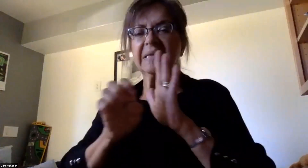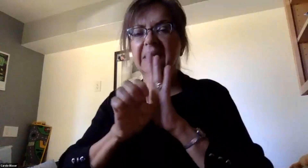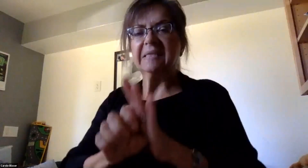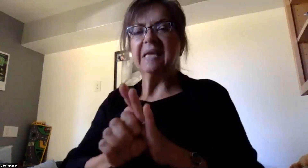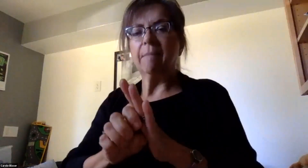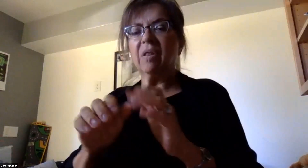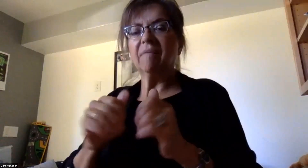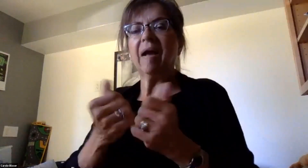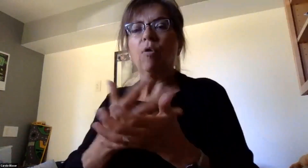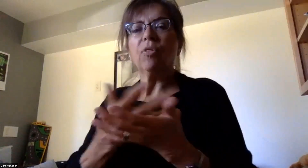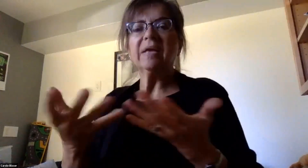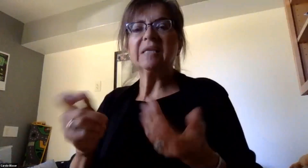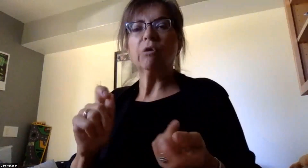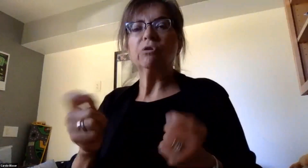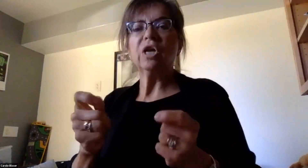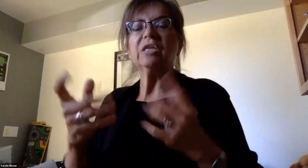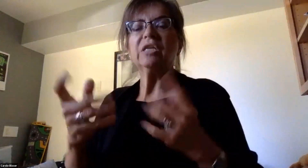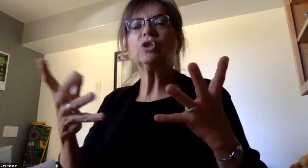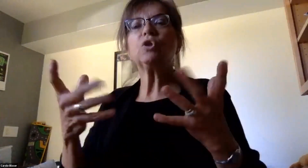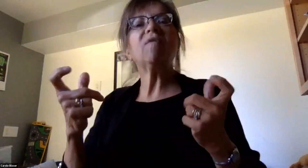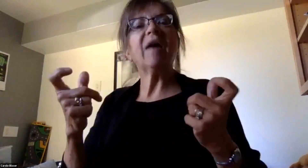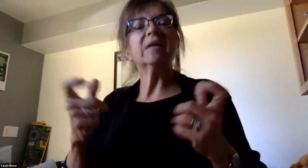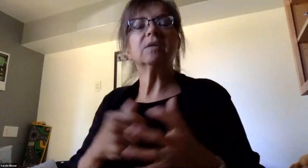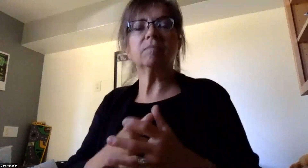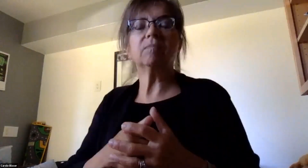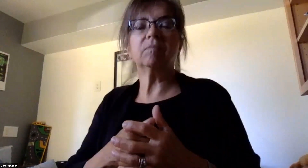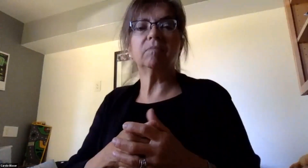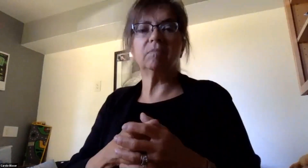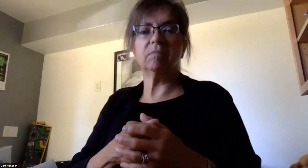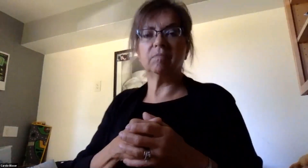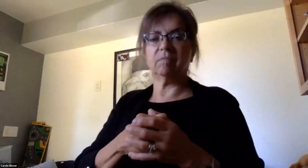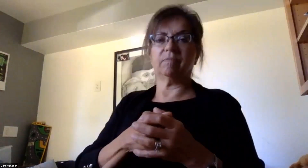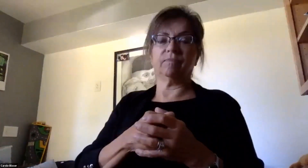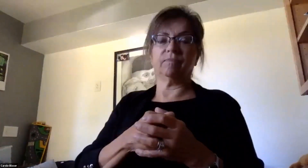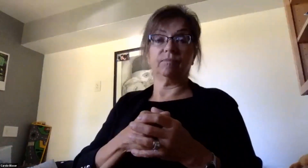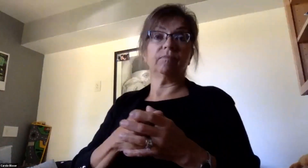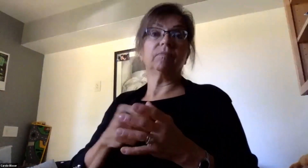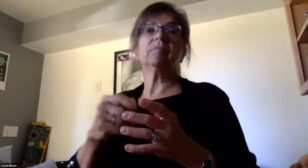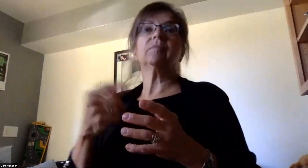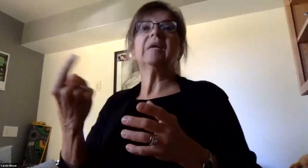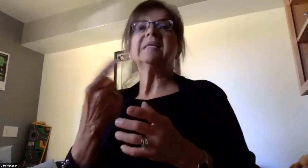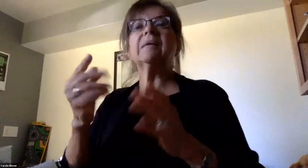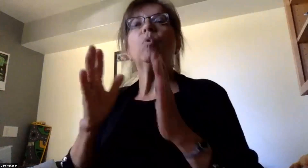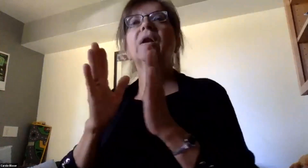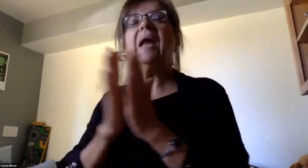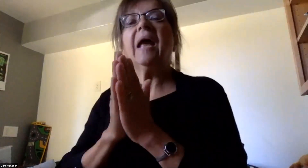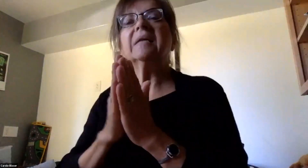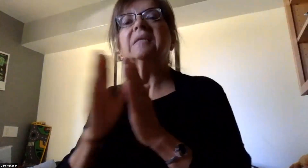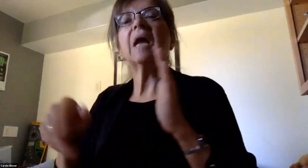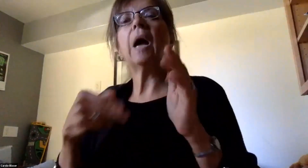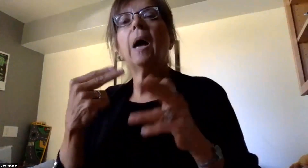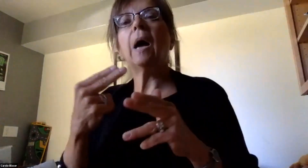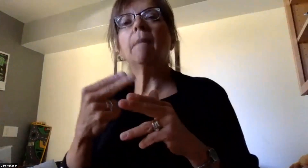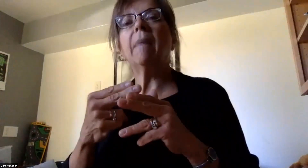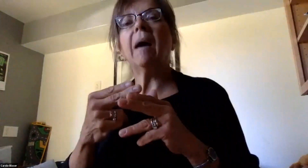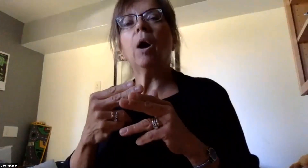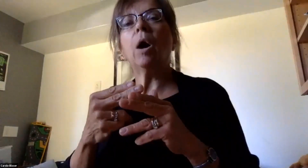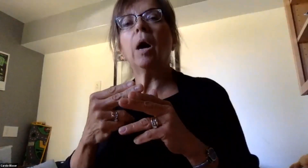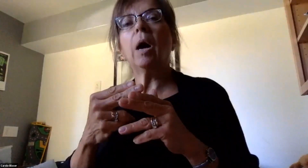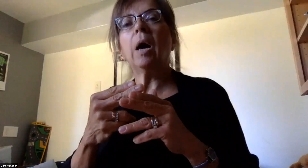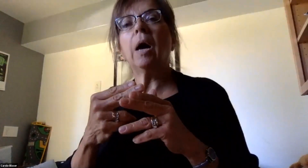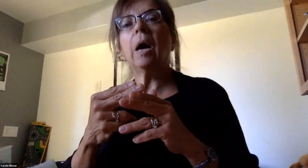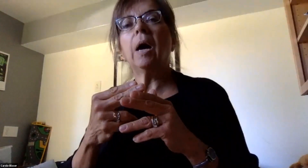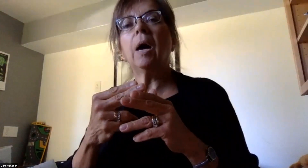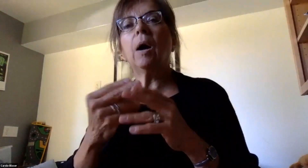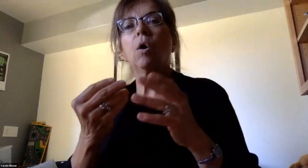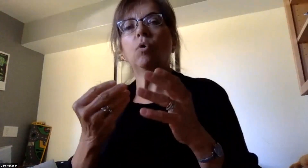are changing so fast, I guess I would share. The question was posed about spring versus now